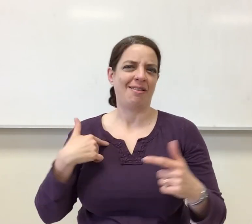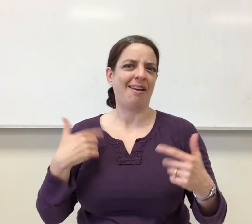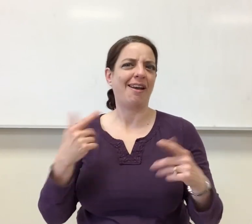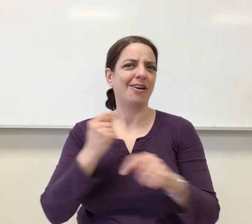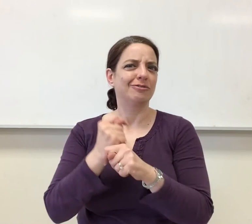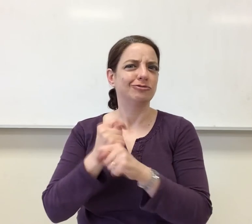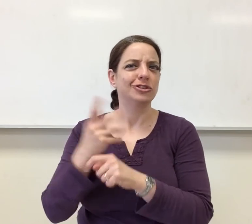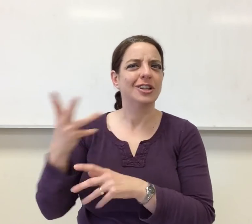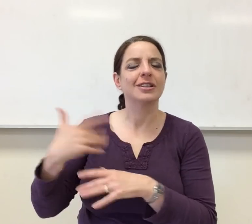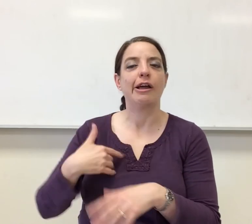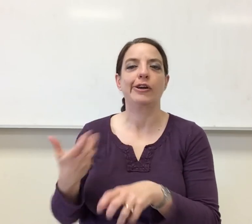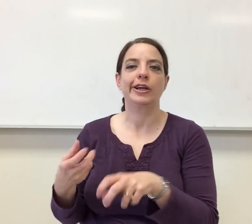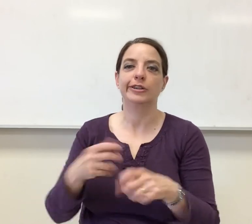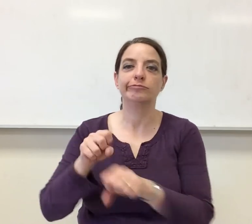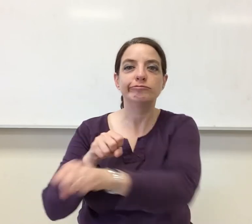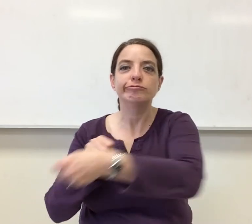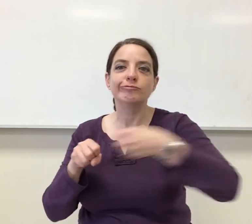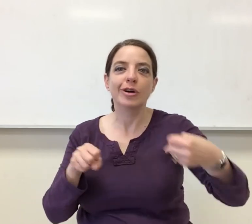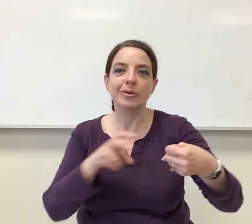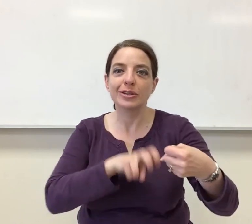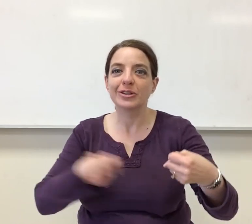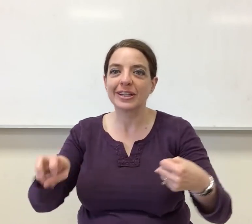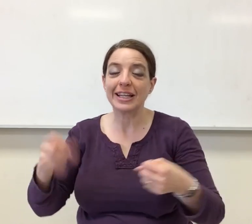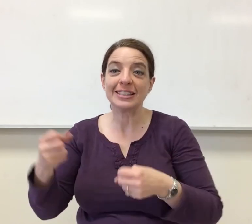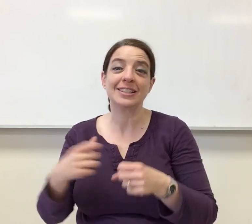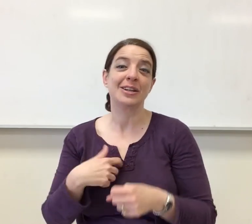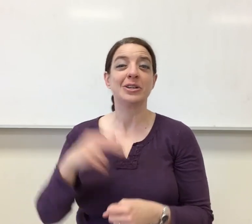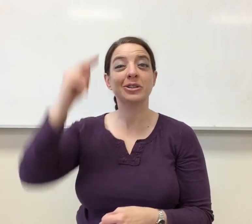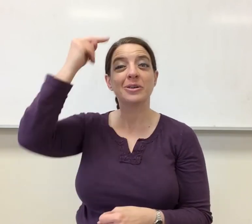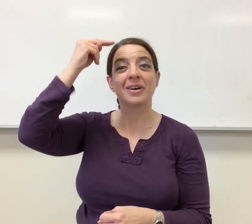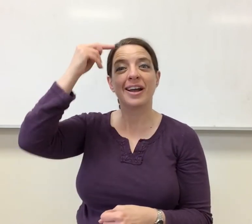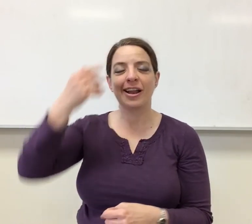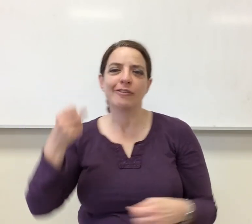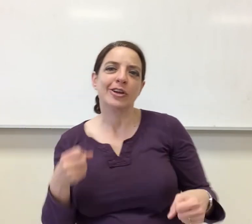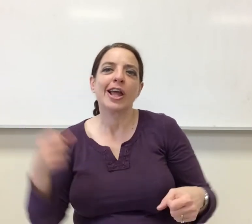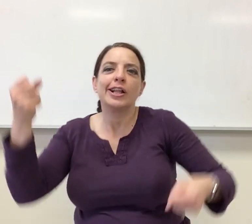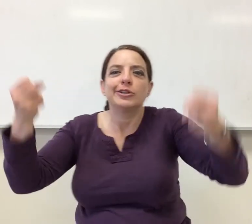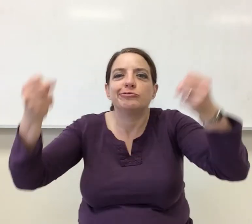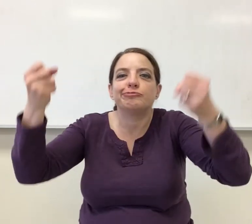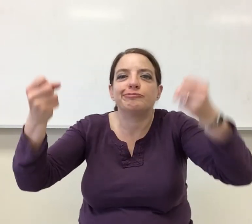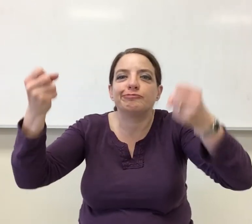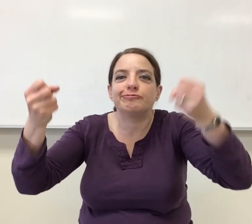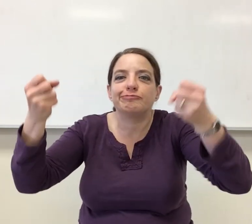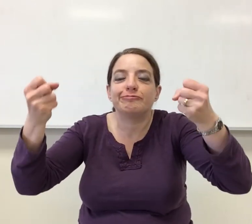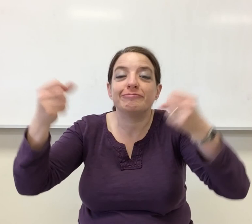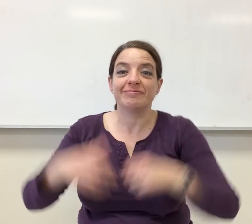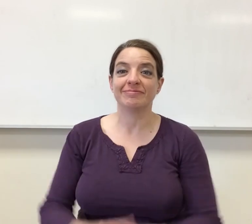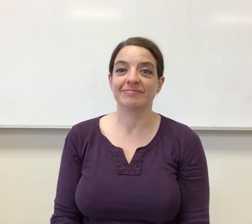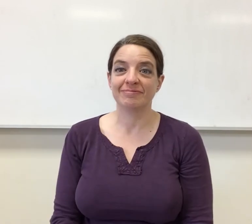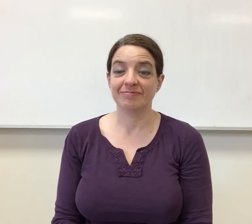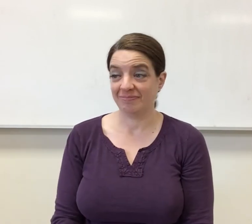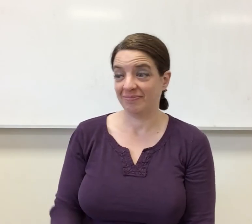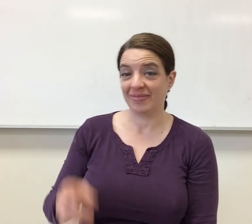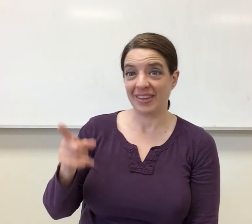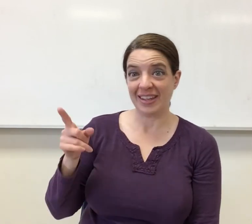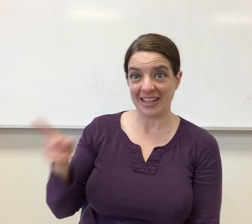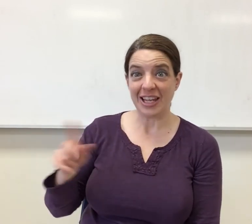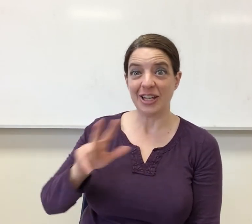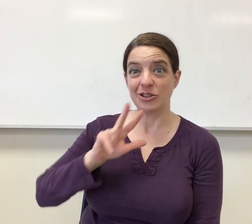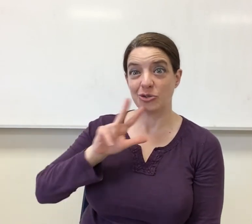and they had these big trucks on display. So you could get in and climb in them. And my little nephew is so cute. He got there behind the wheel. He couldn't even see over the wheel, but he's